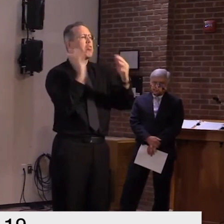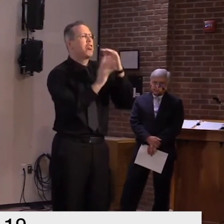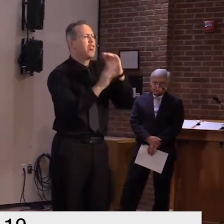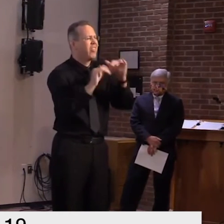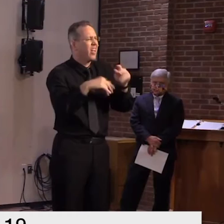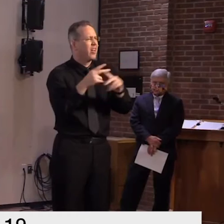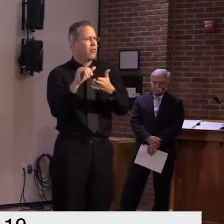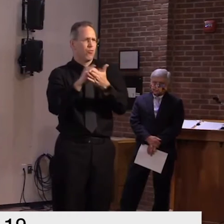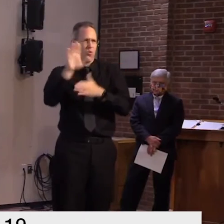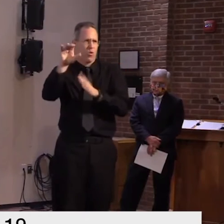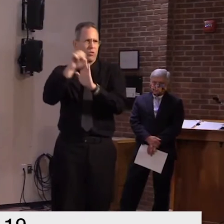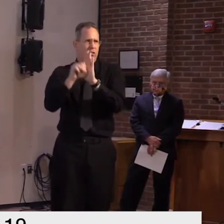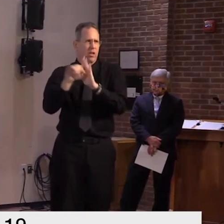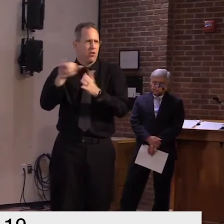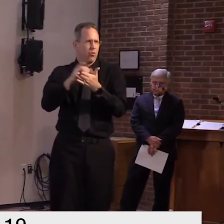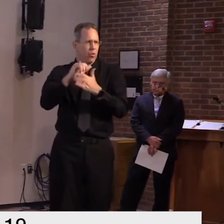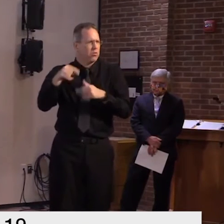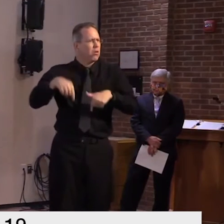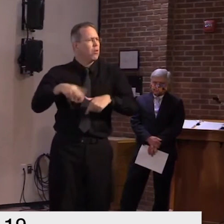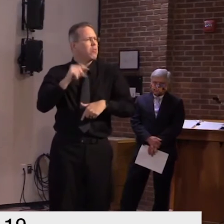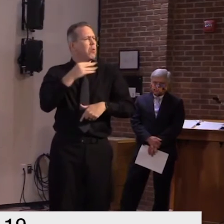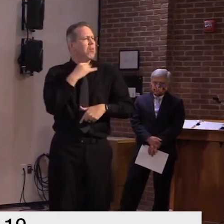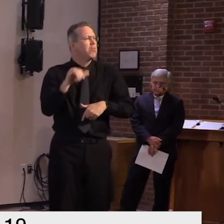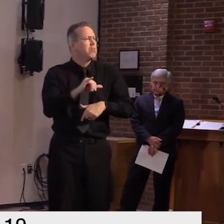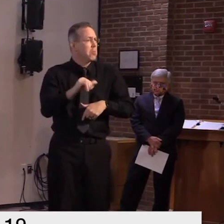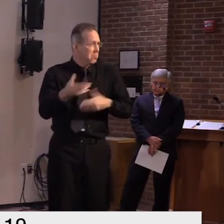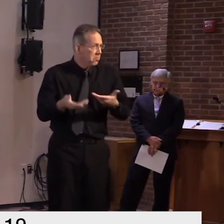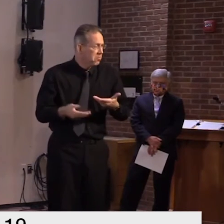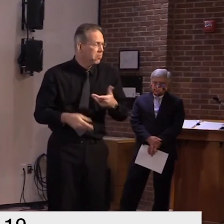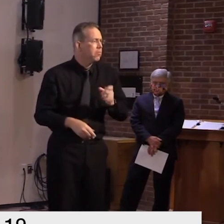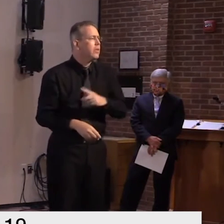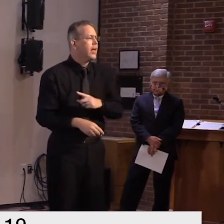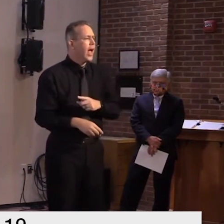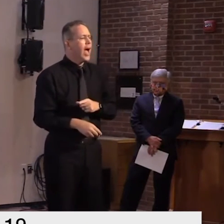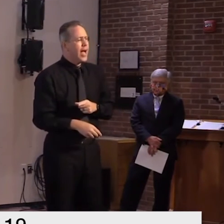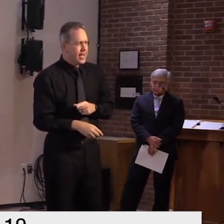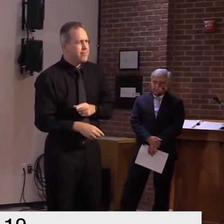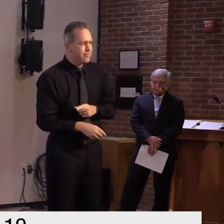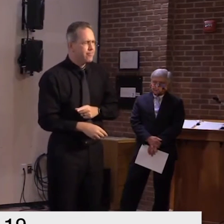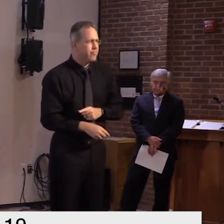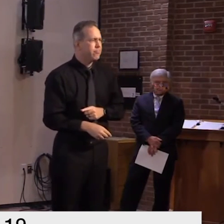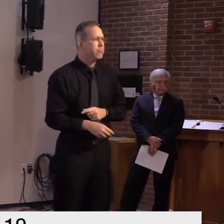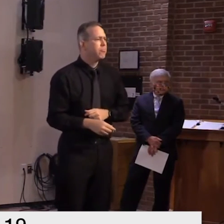and i think the total number of complaints we've seen numbers in the low hundreds uh since march